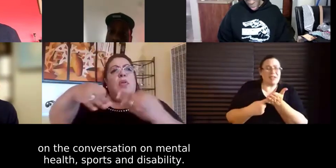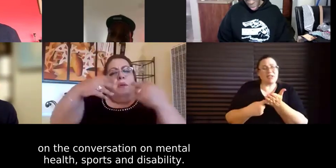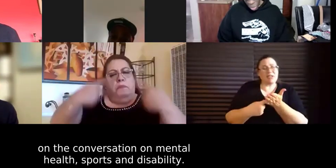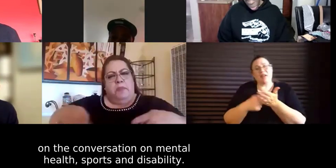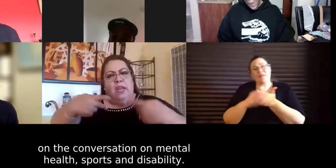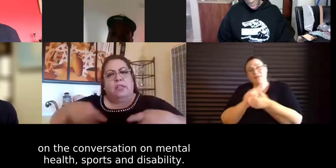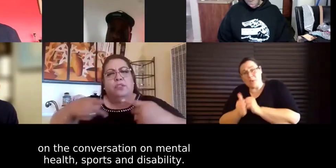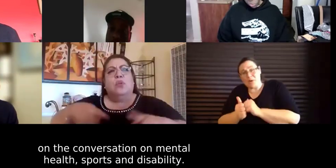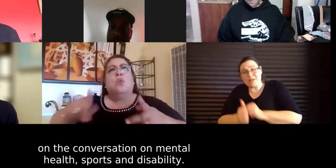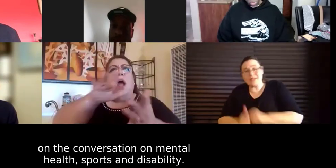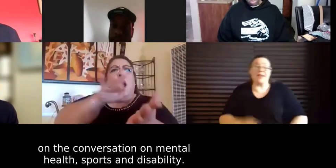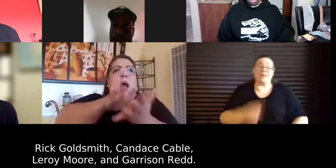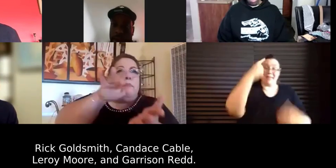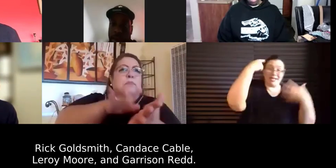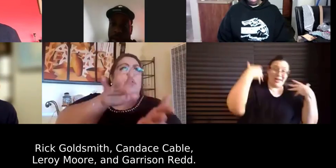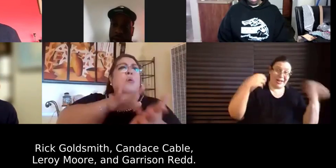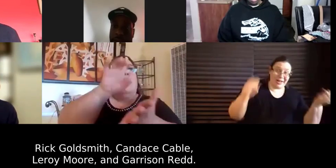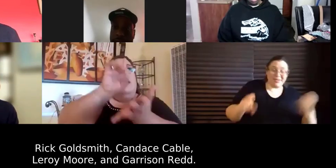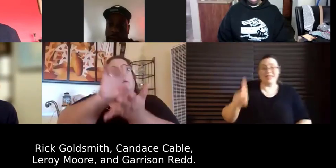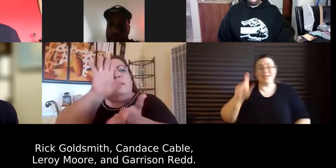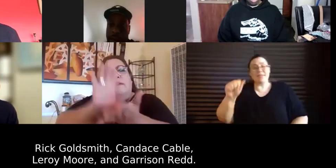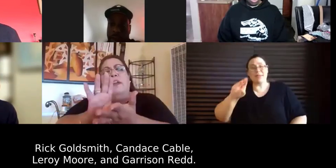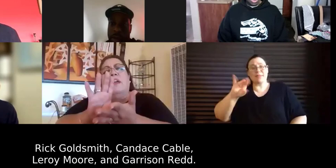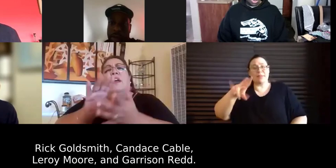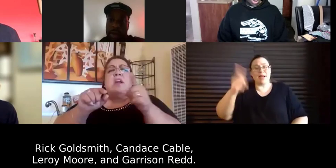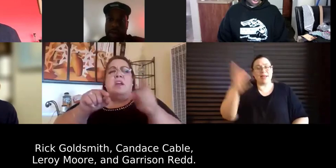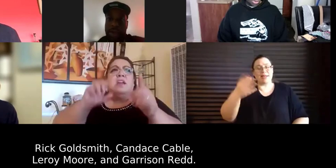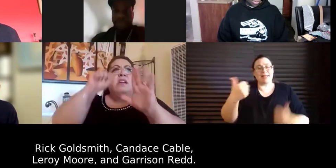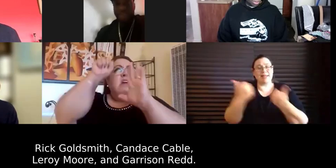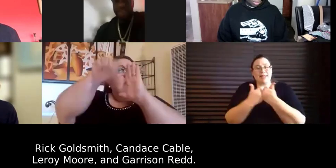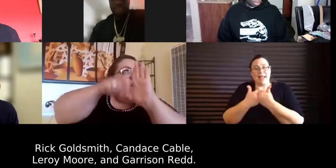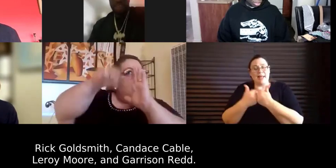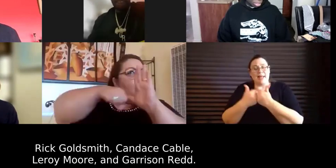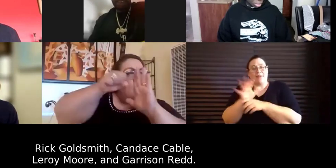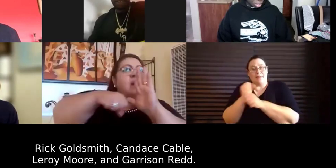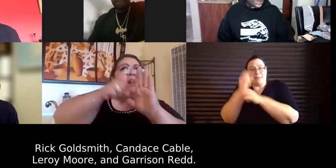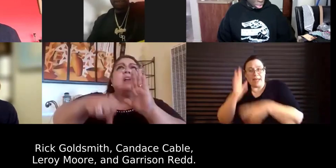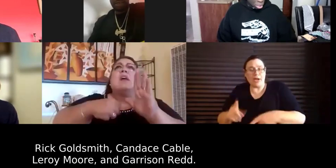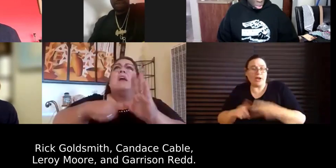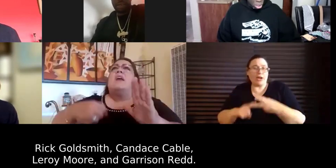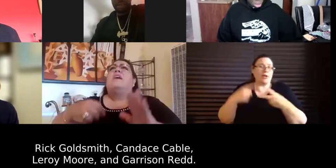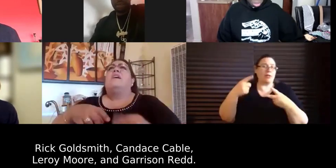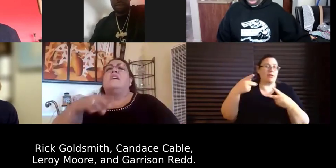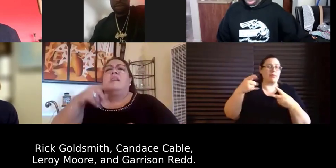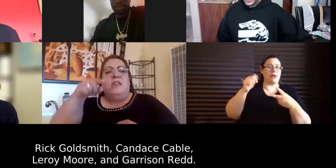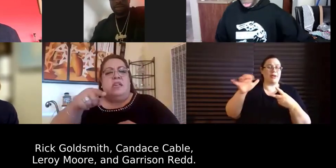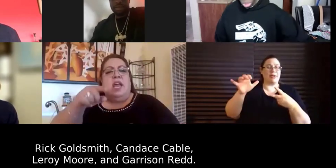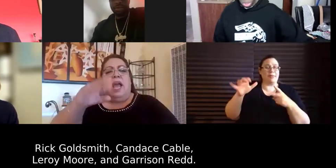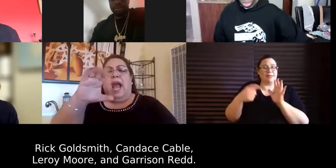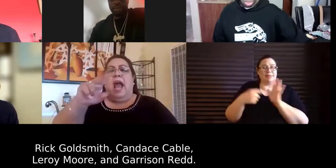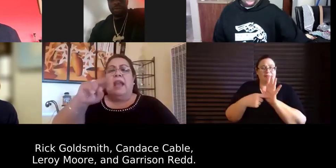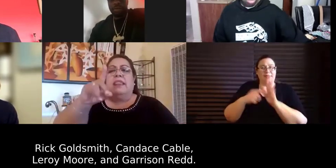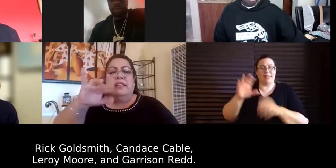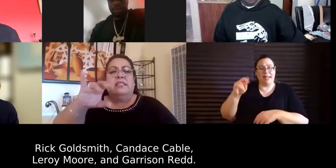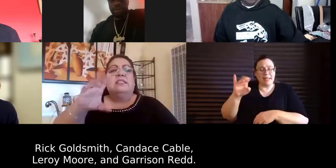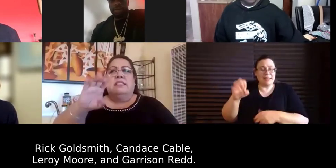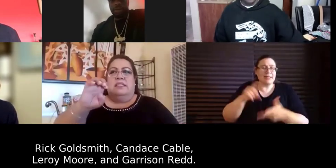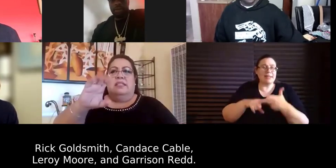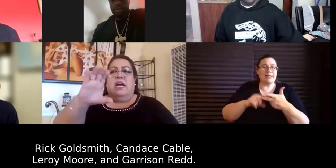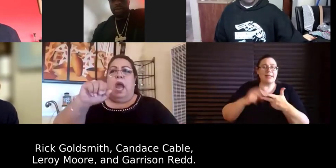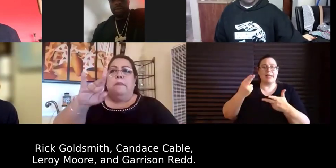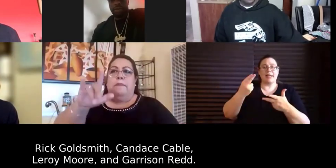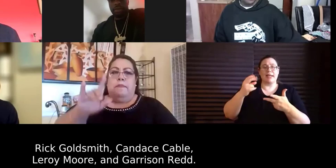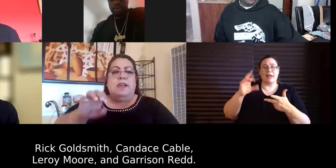disability mind game filmmaker rick goldsmith paralympian and disability commissioner candace cable founder of crip hop nation and